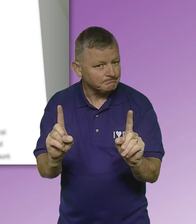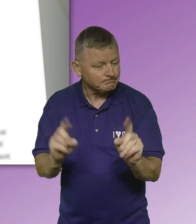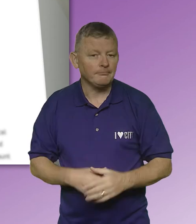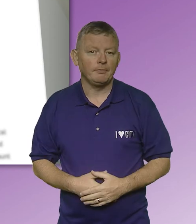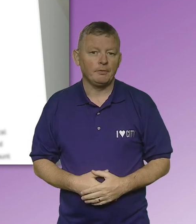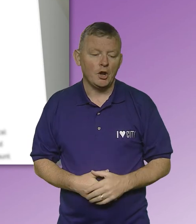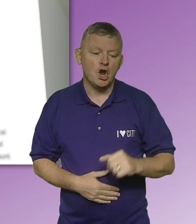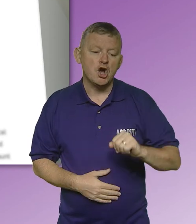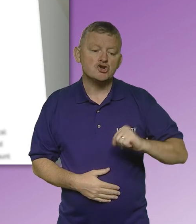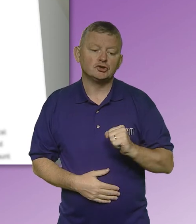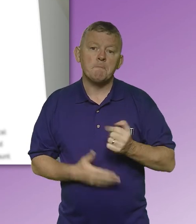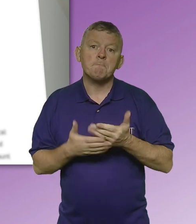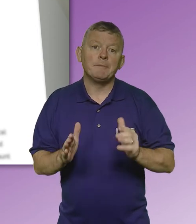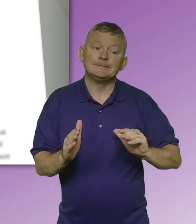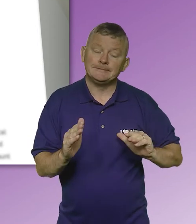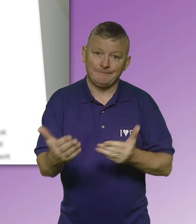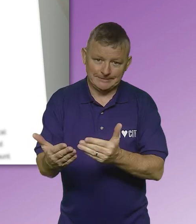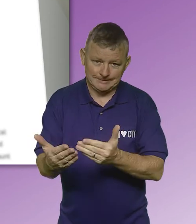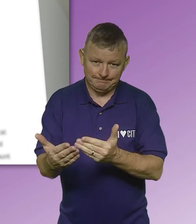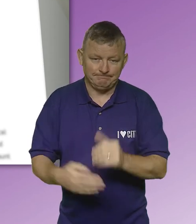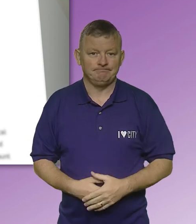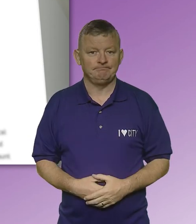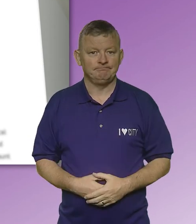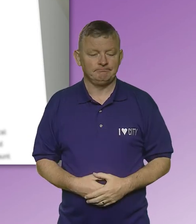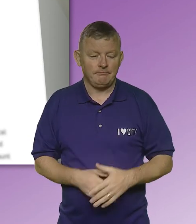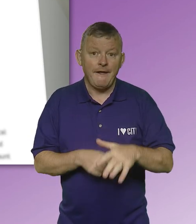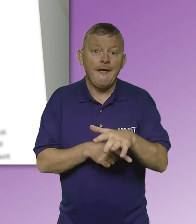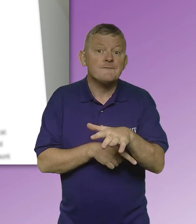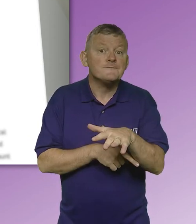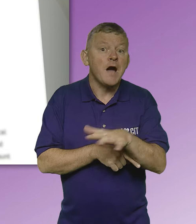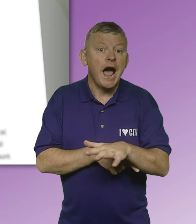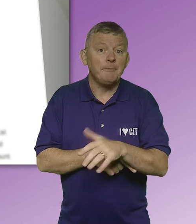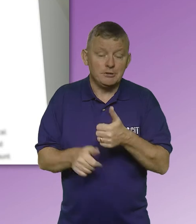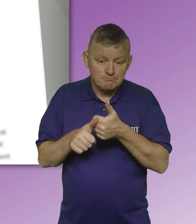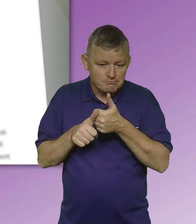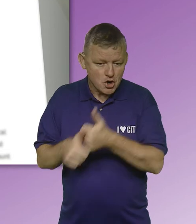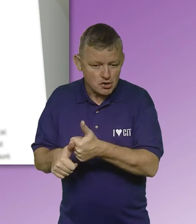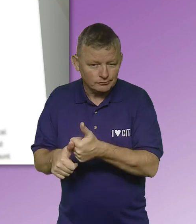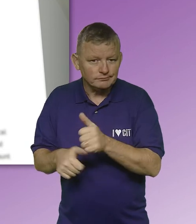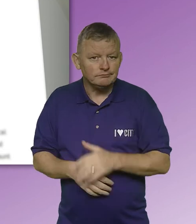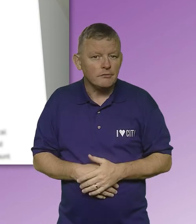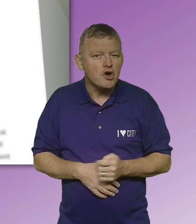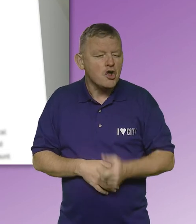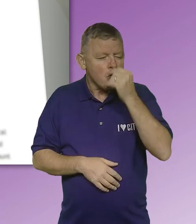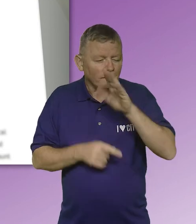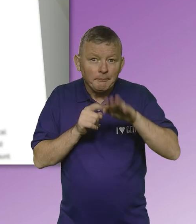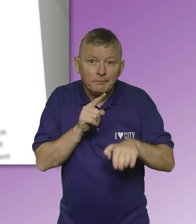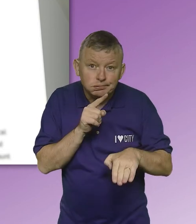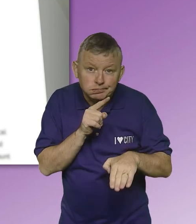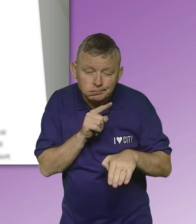covering Scottish public services, family support, early